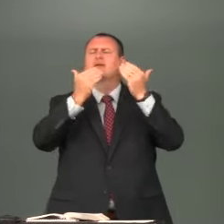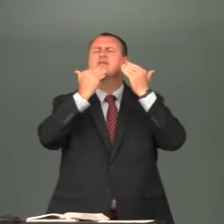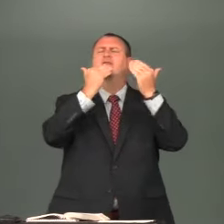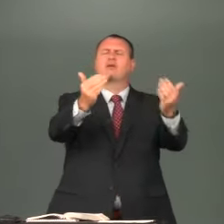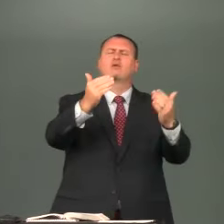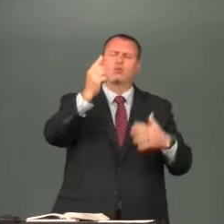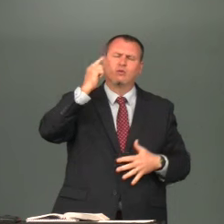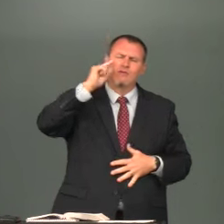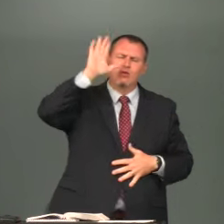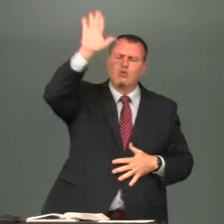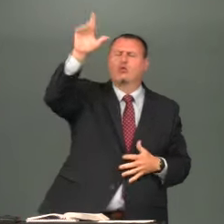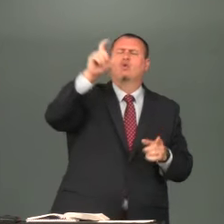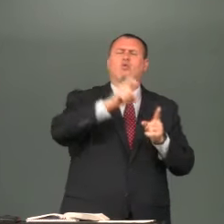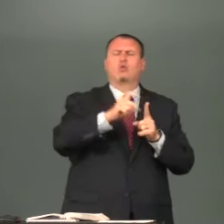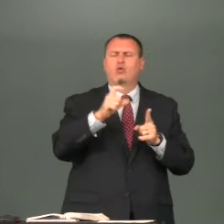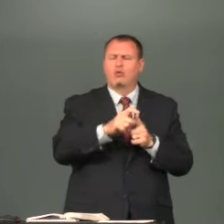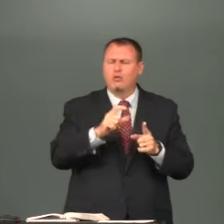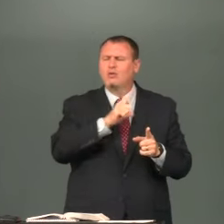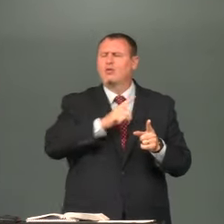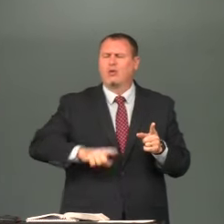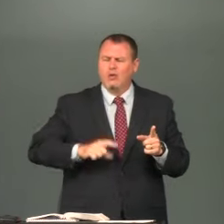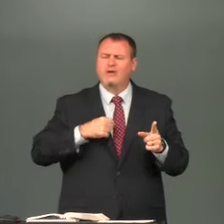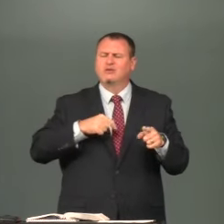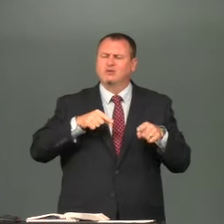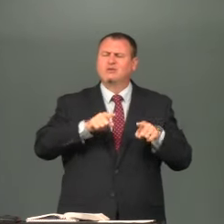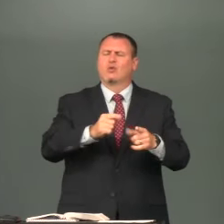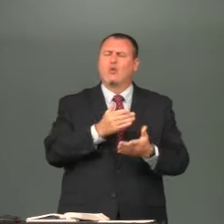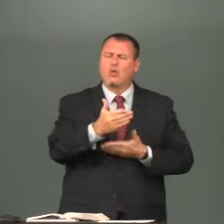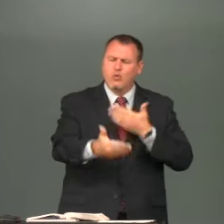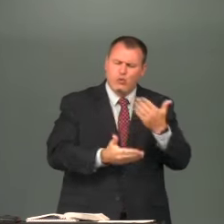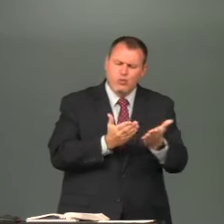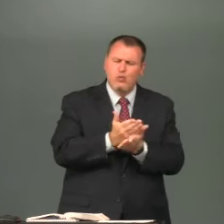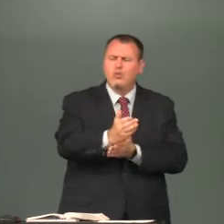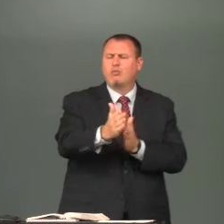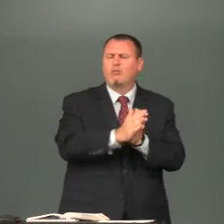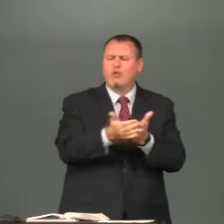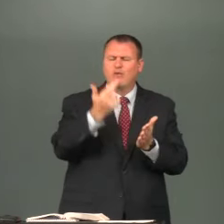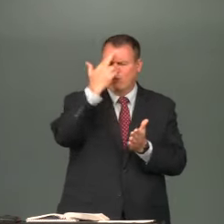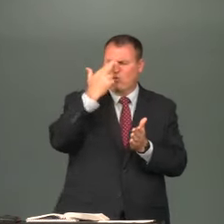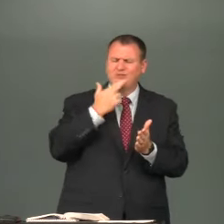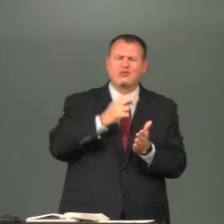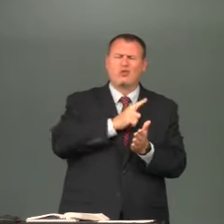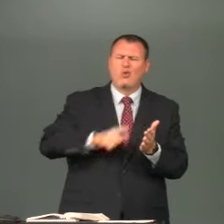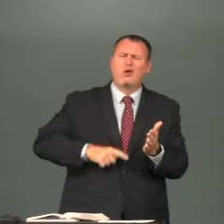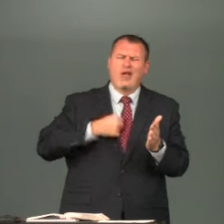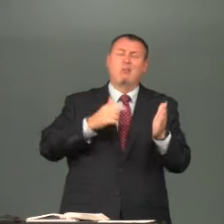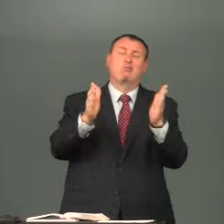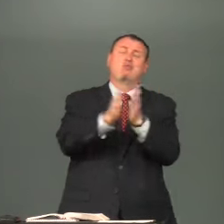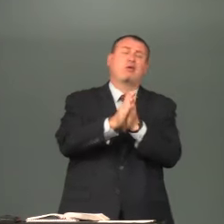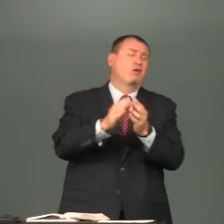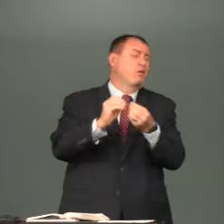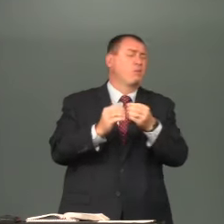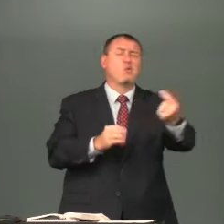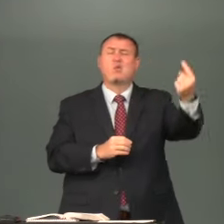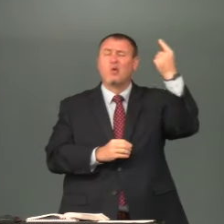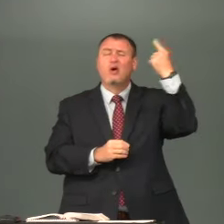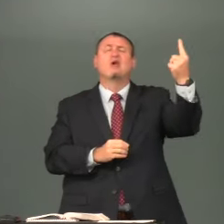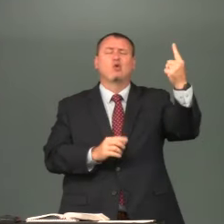let's open with prayer our father in heaven i thank you for your word lord as we go through the book of romans i